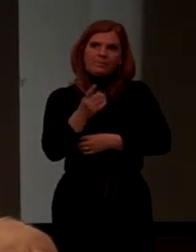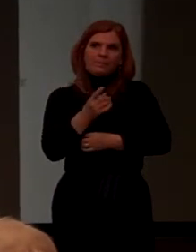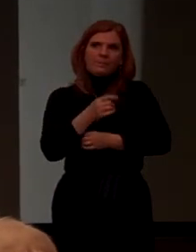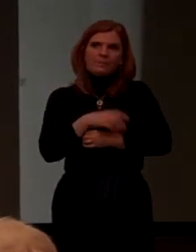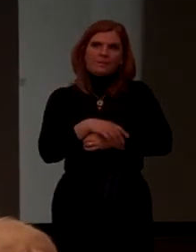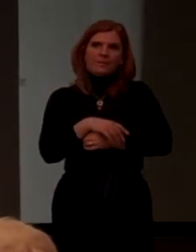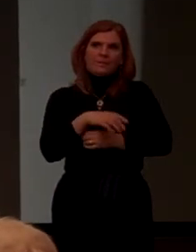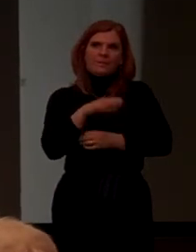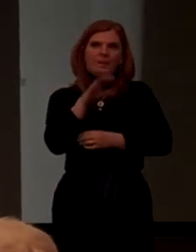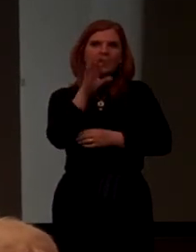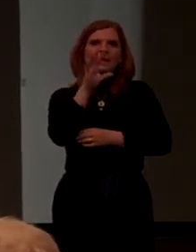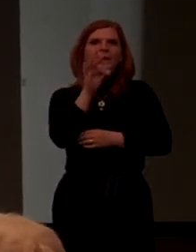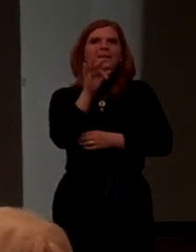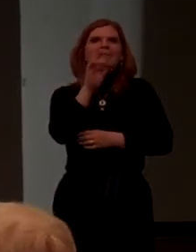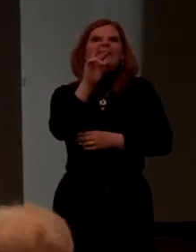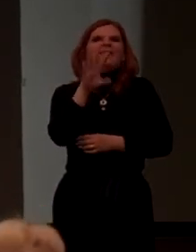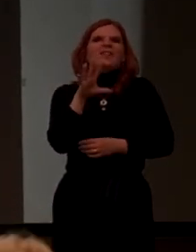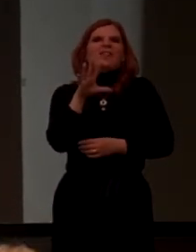1975.